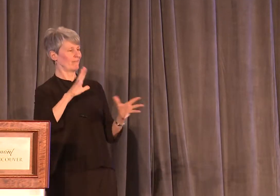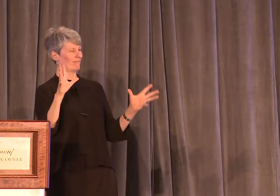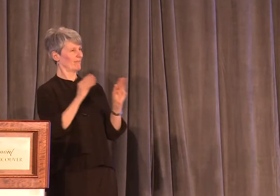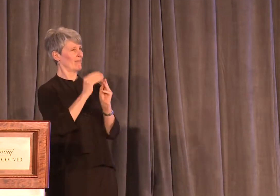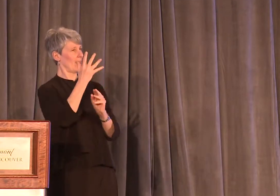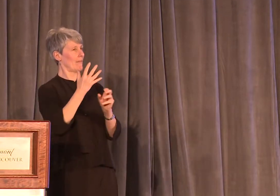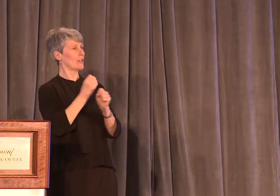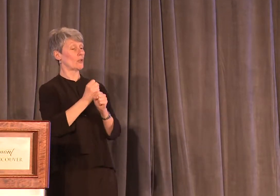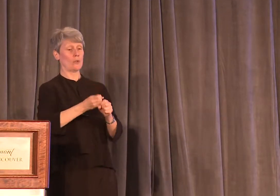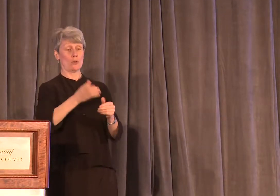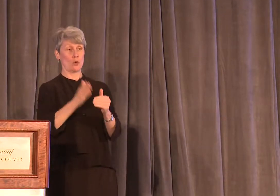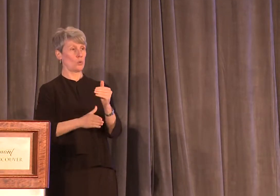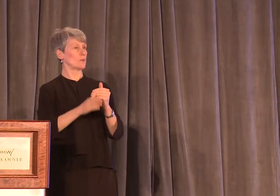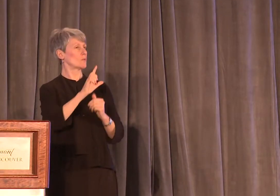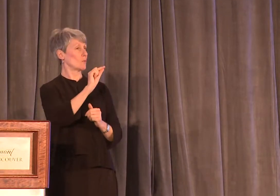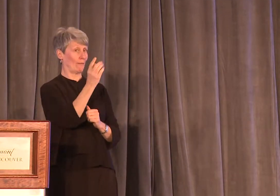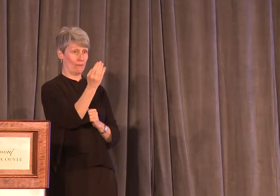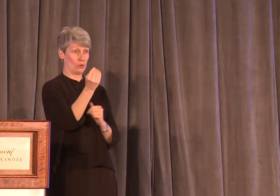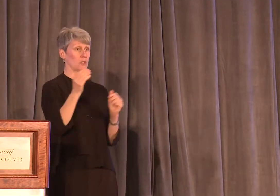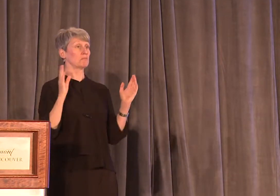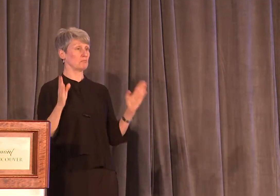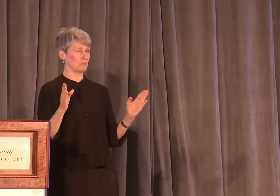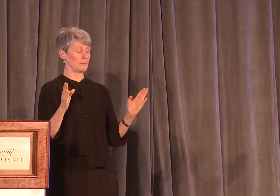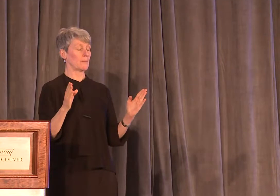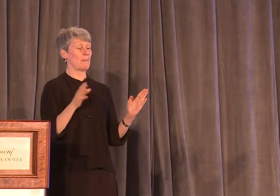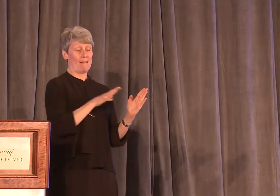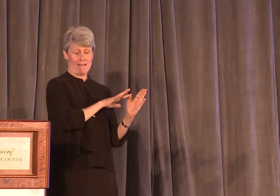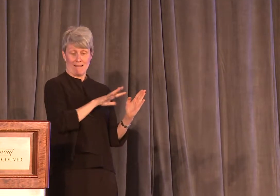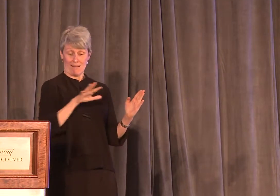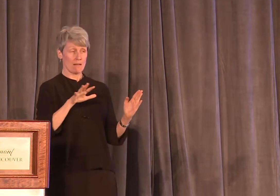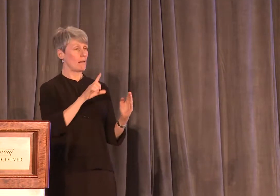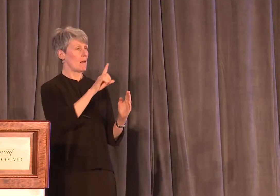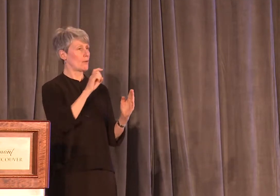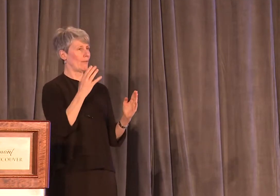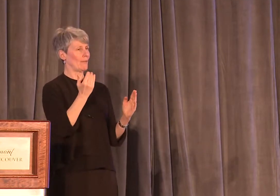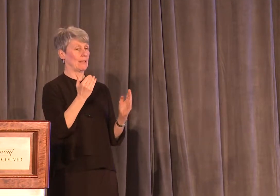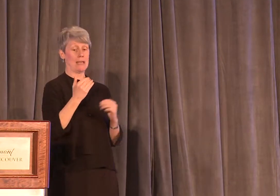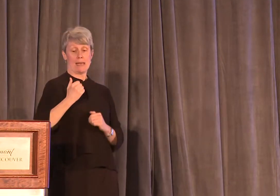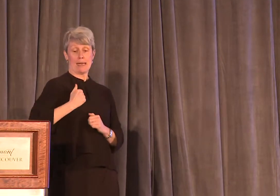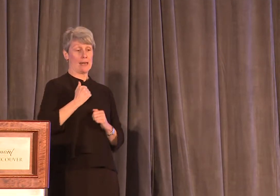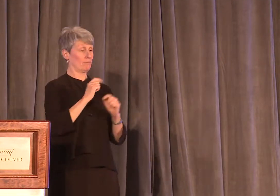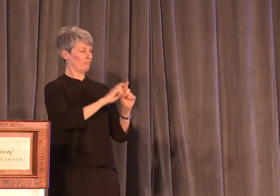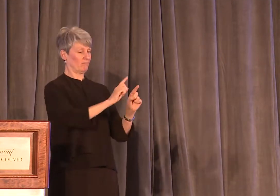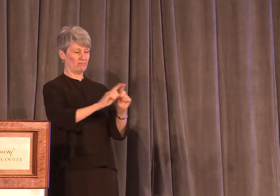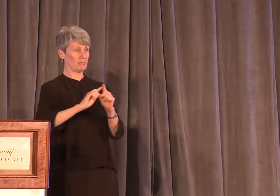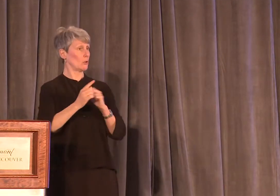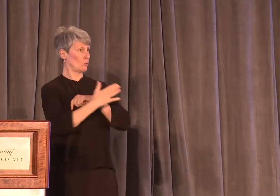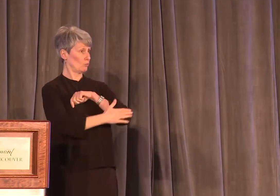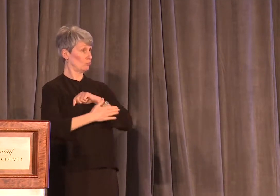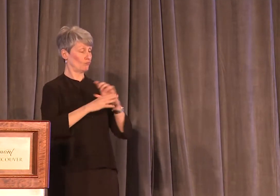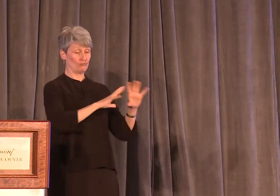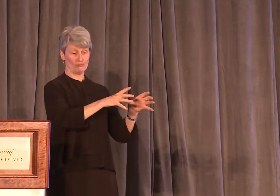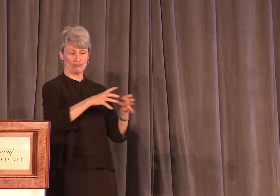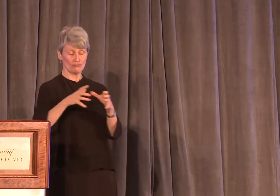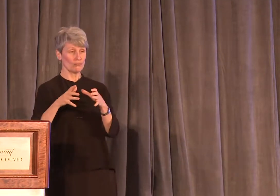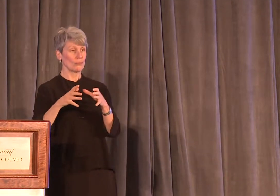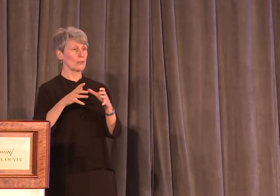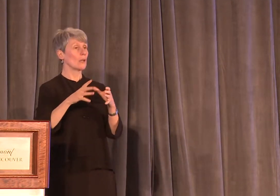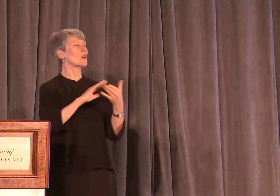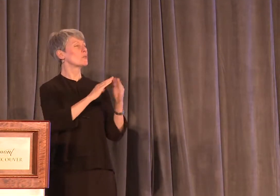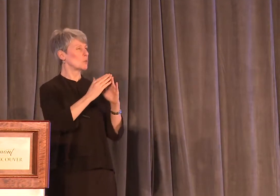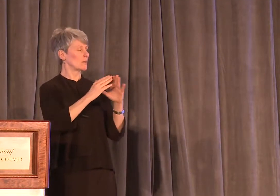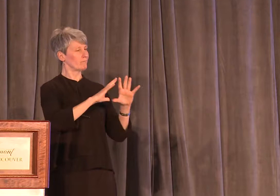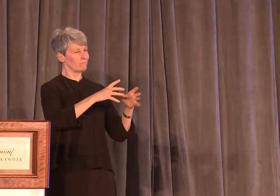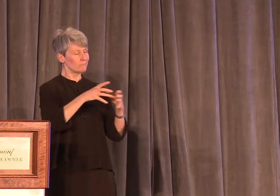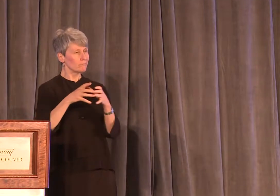ending in 2014. In total, 115 Canadian communities were found to be dismissing at least